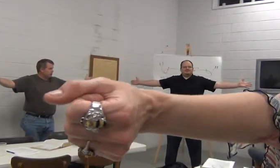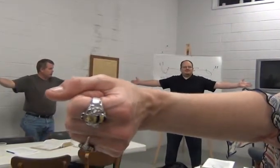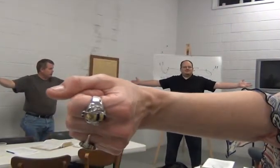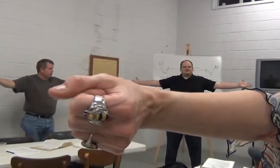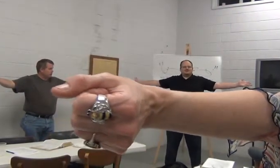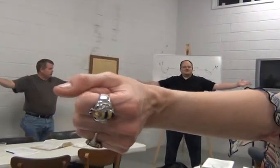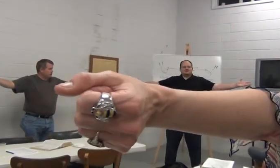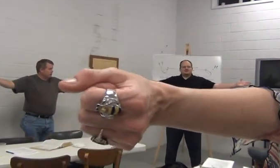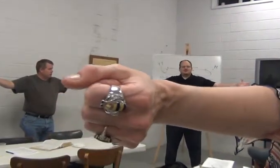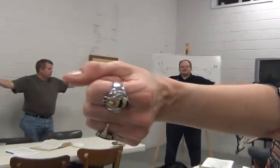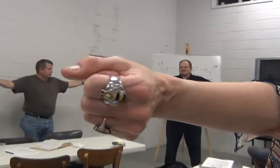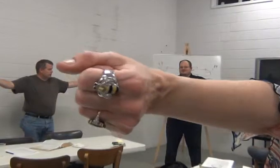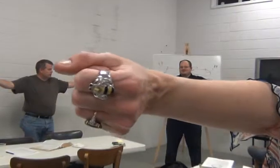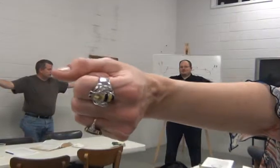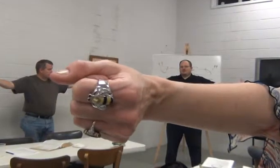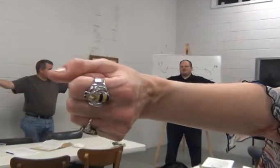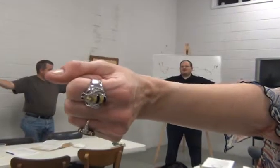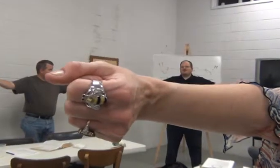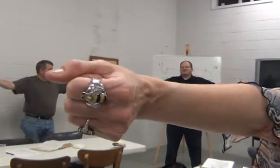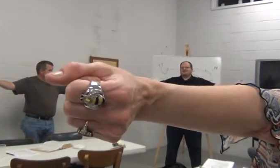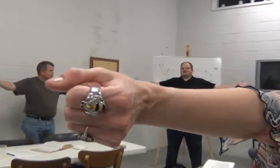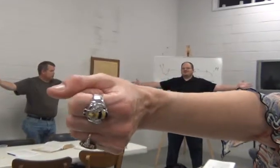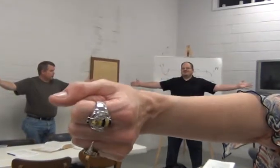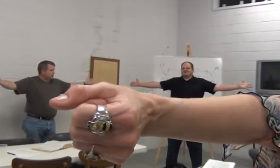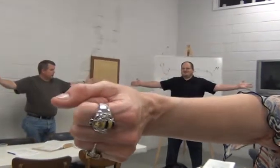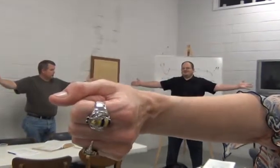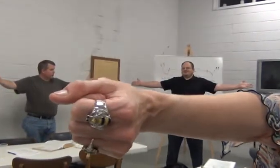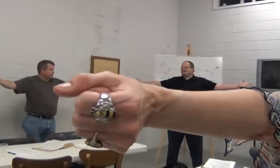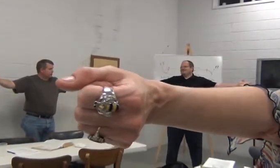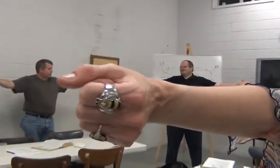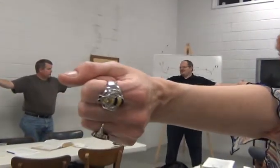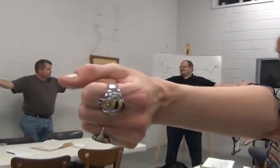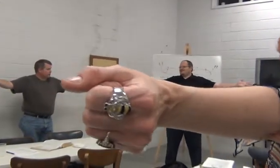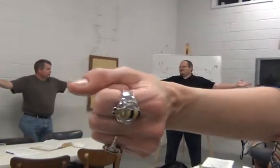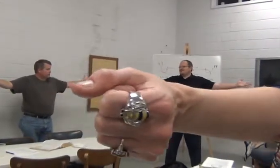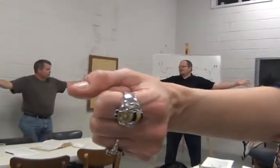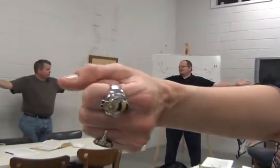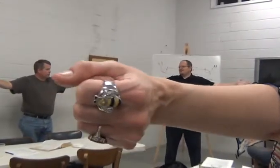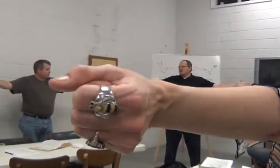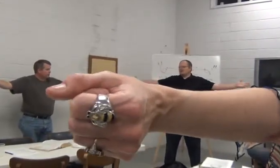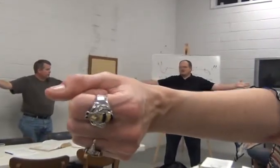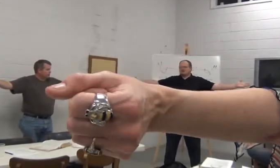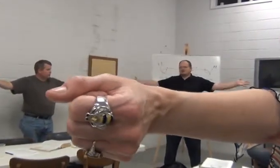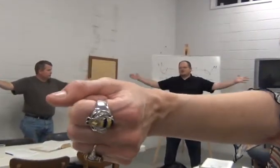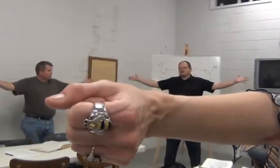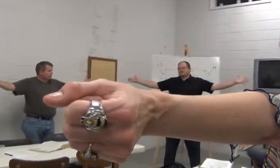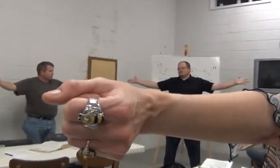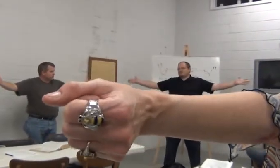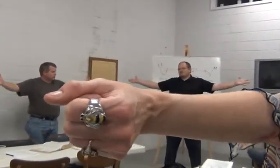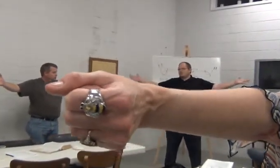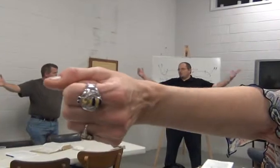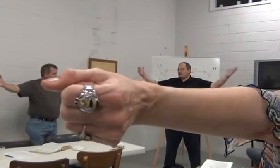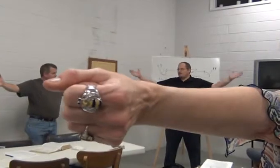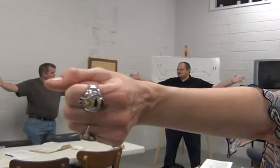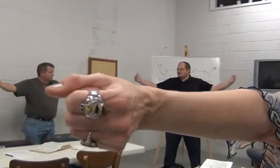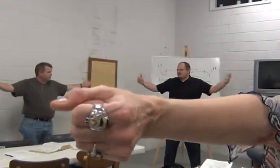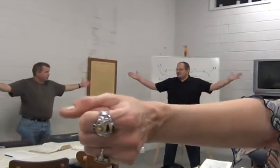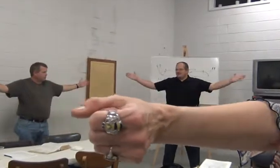What is the good news? Remember that part? Jesus died on the Yeah. Jesus died on the cross. So that's what that means. But there's more to that than just that.